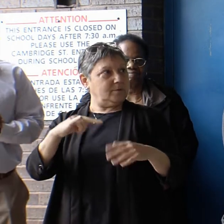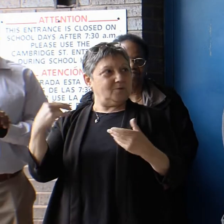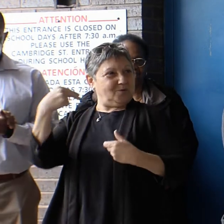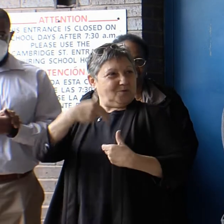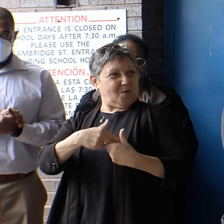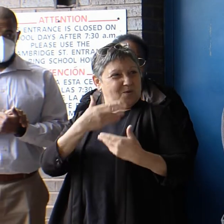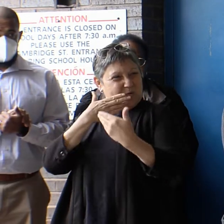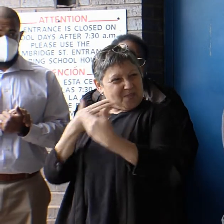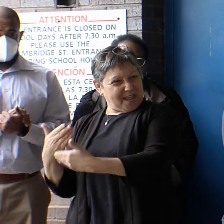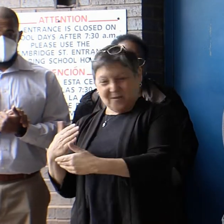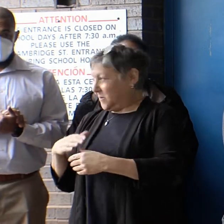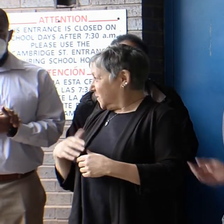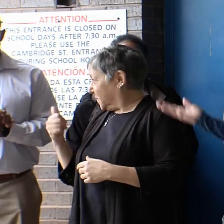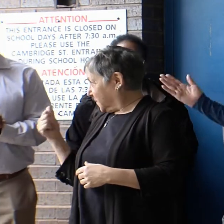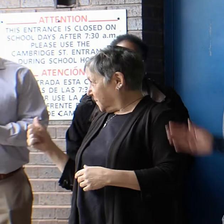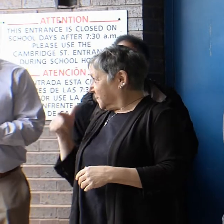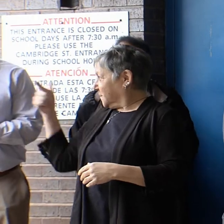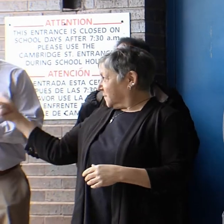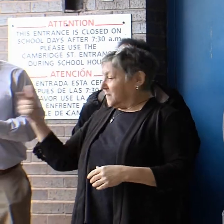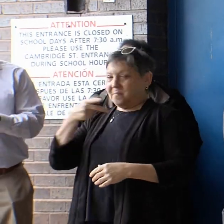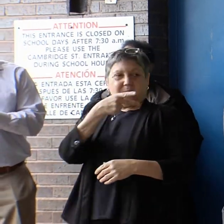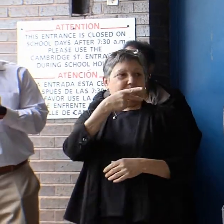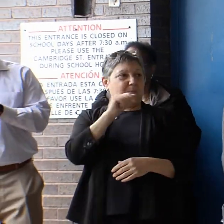I'd now like to pass it over to Paul Revell.